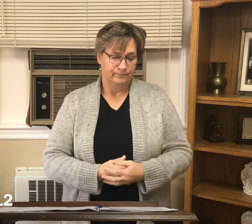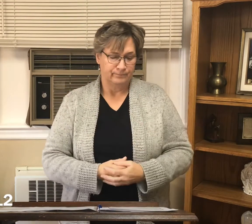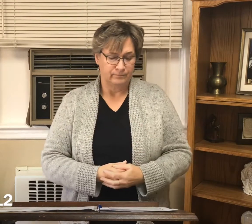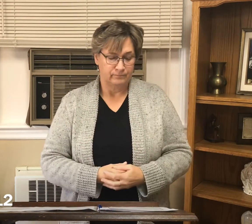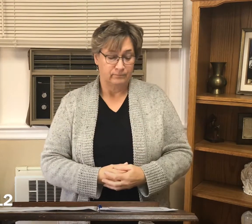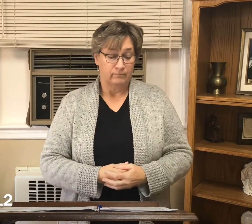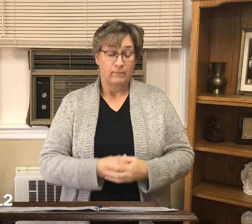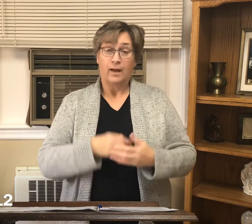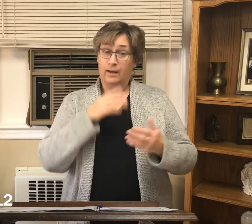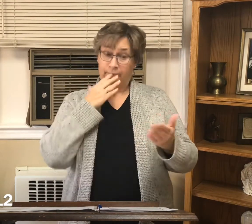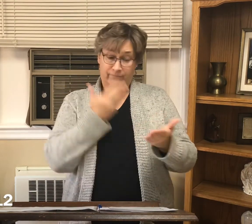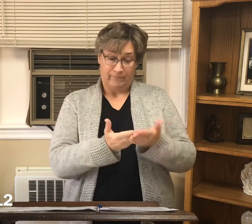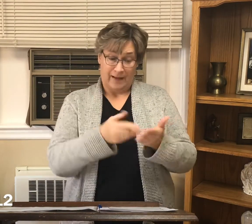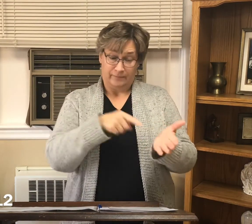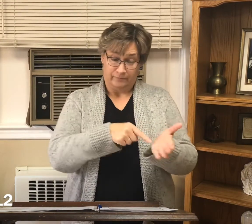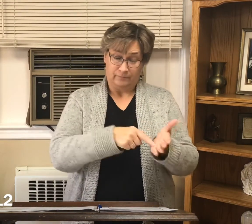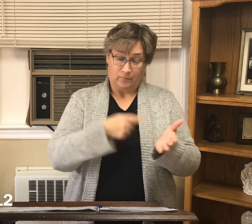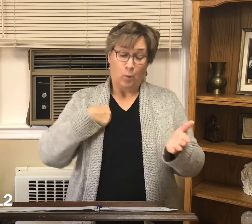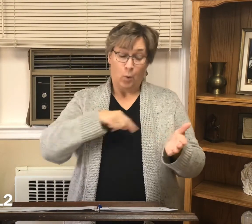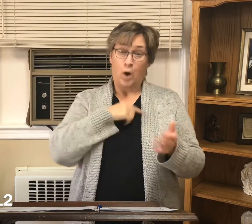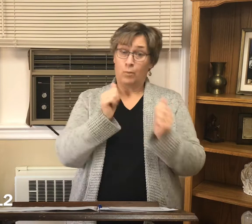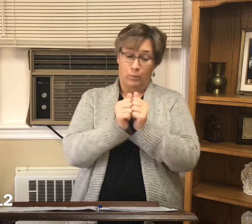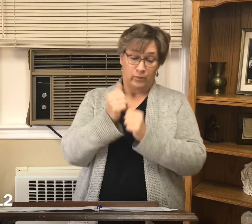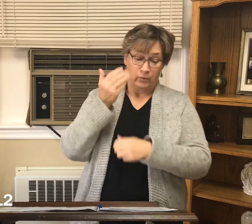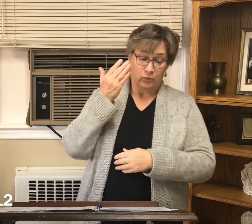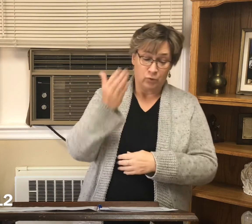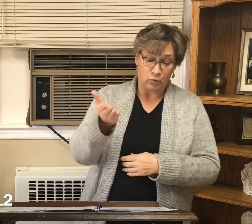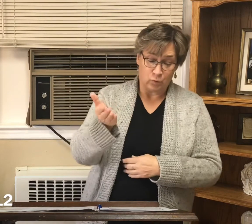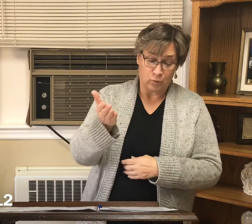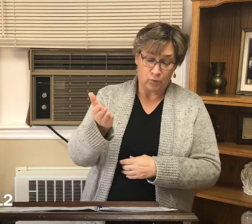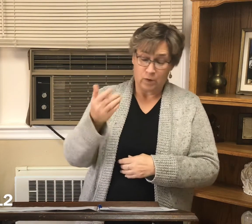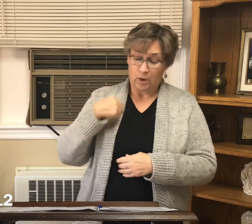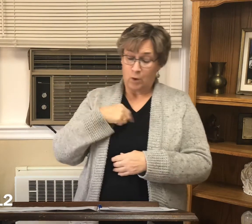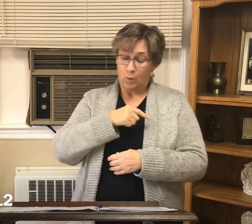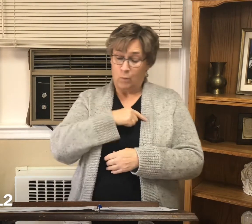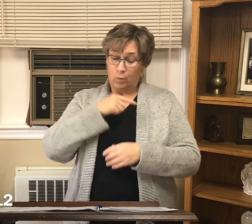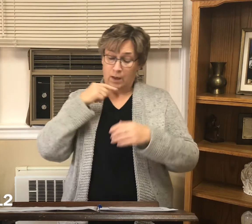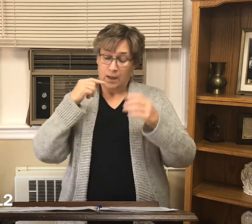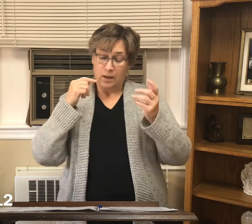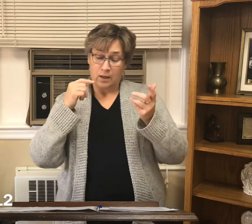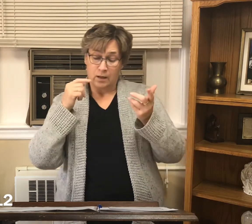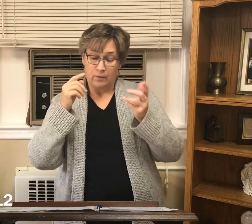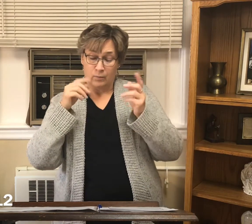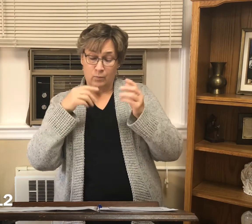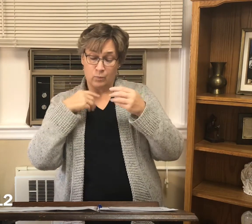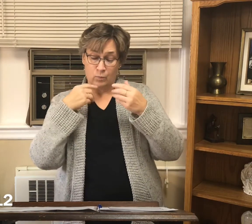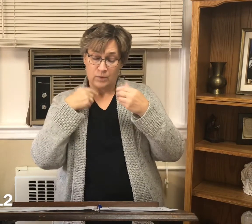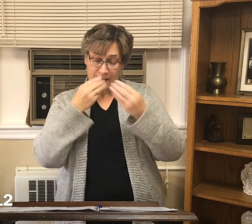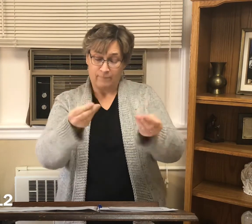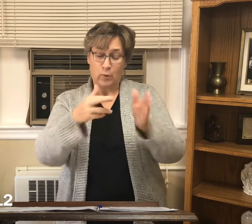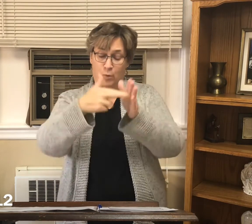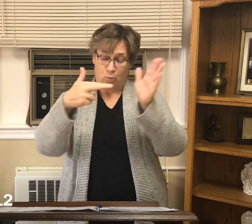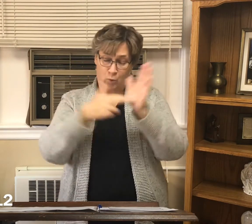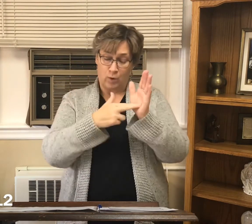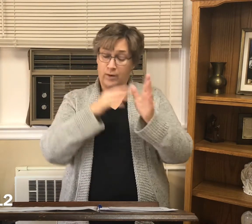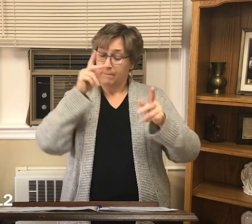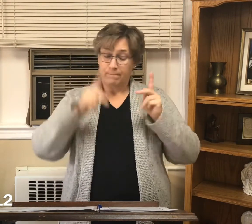in fact when we were with you we instructed you that if anyone was